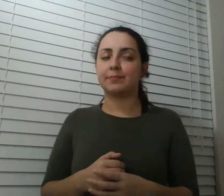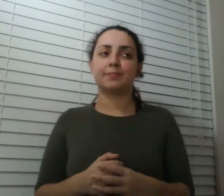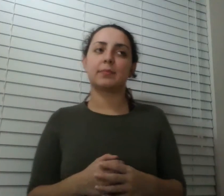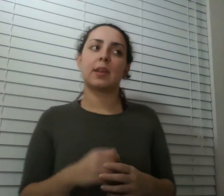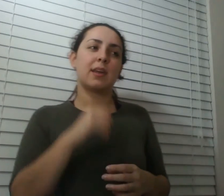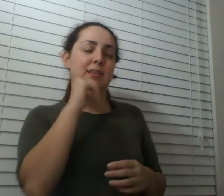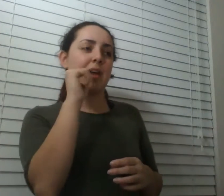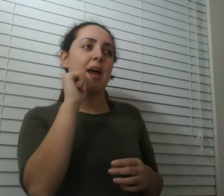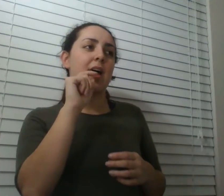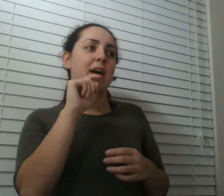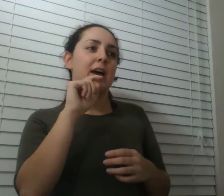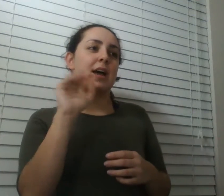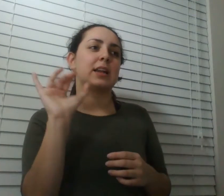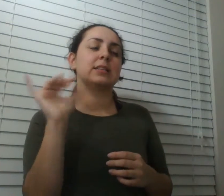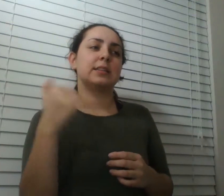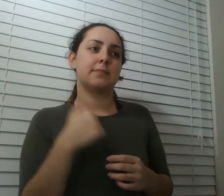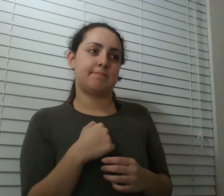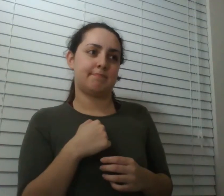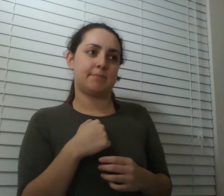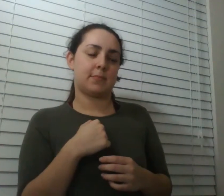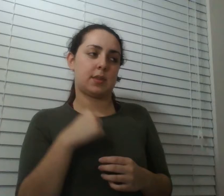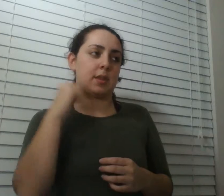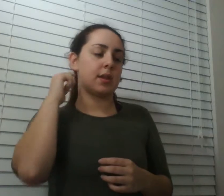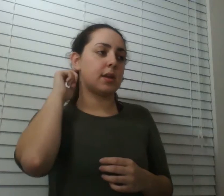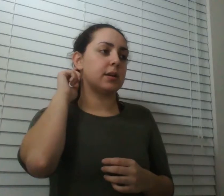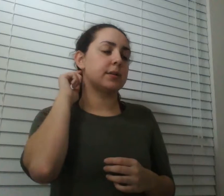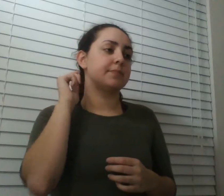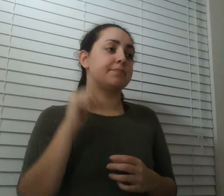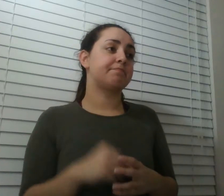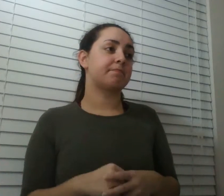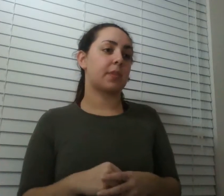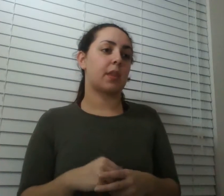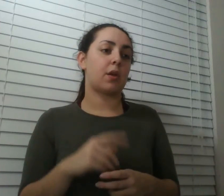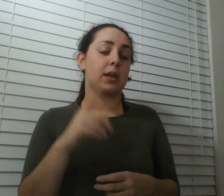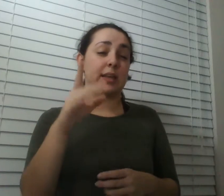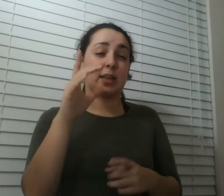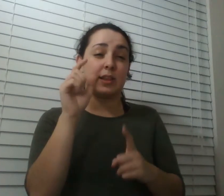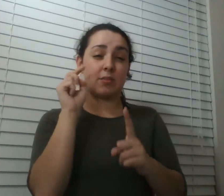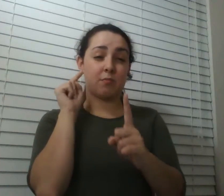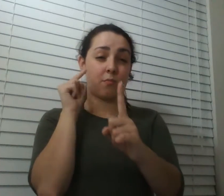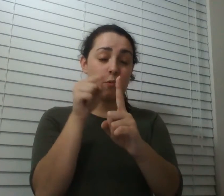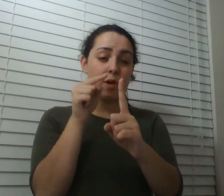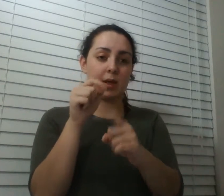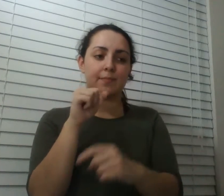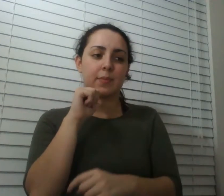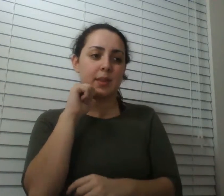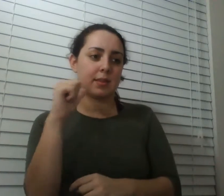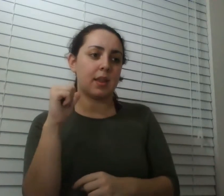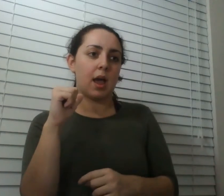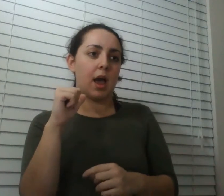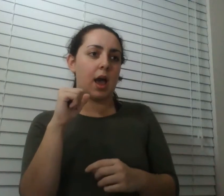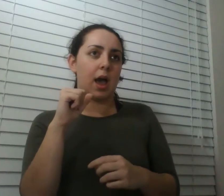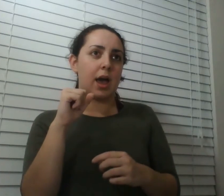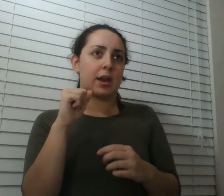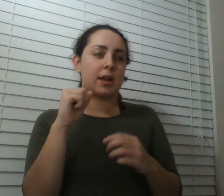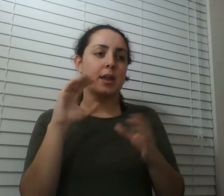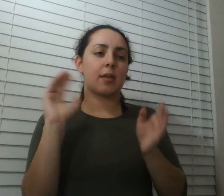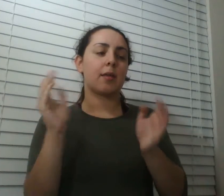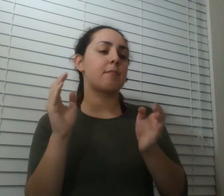don't put the creature in your box it doesn't want to be there it's sort of a moral danger almost to sort of not allow the organism to be